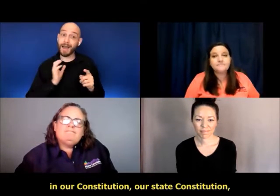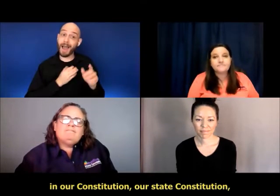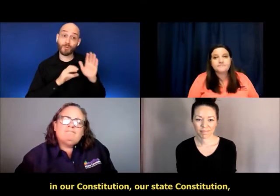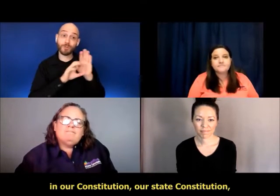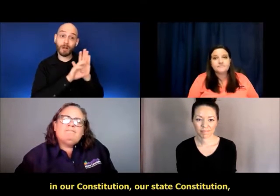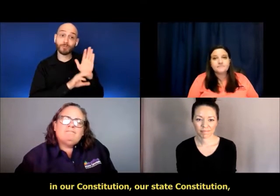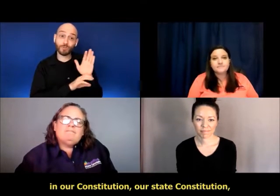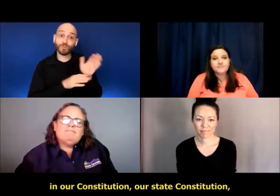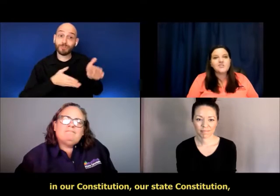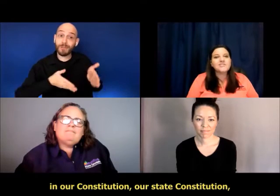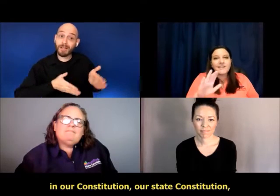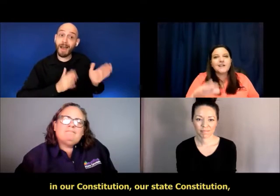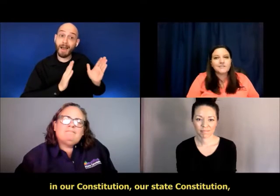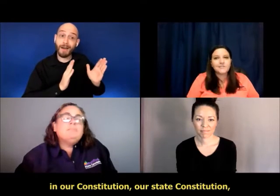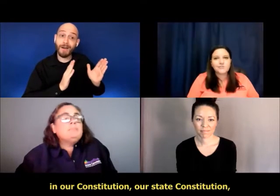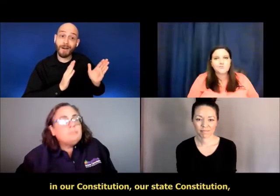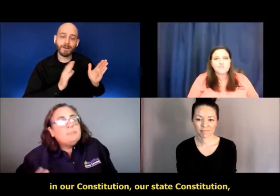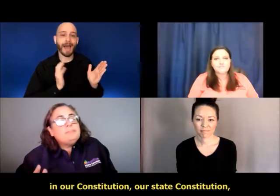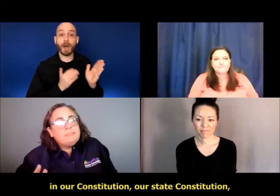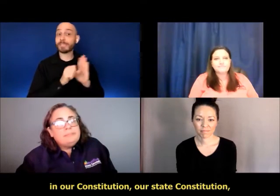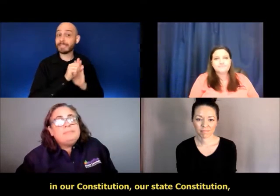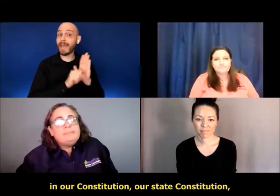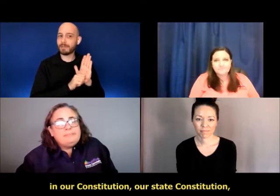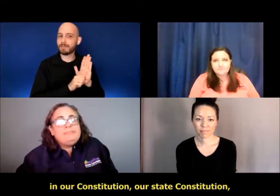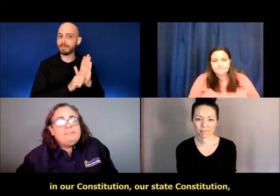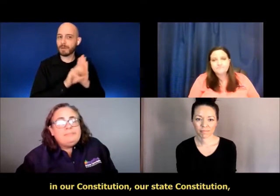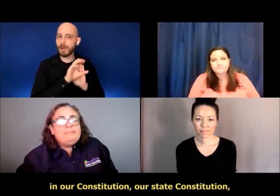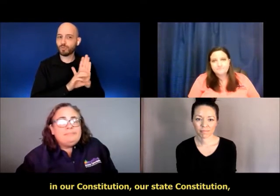our state constitution,